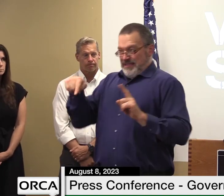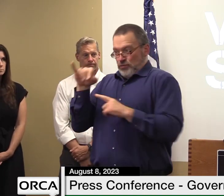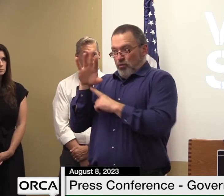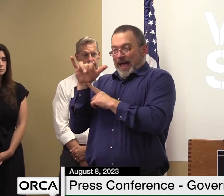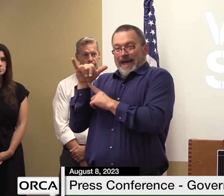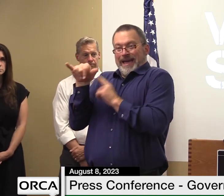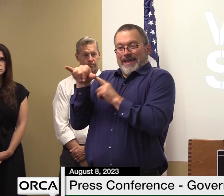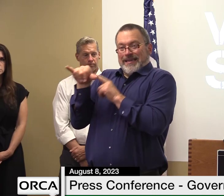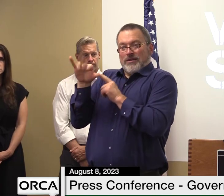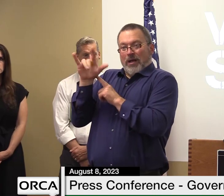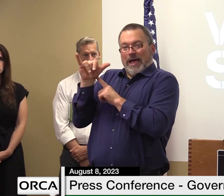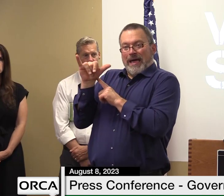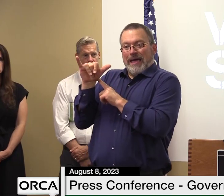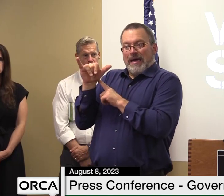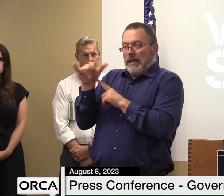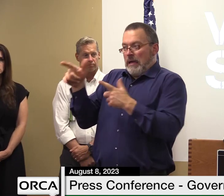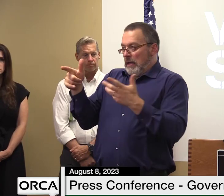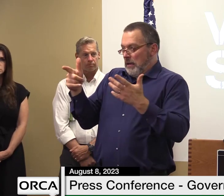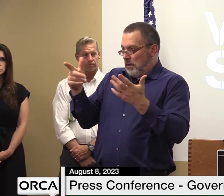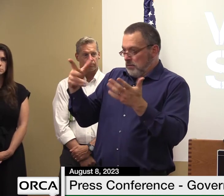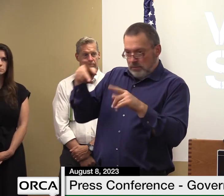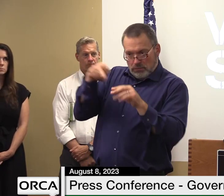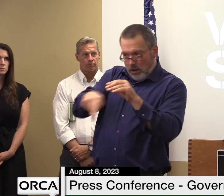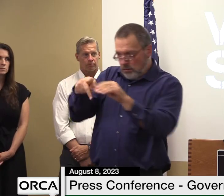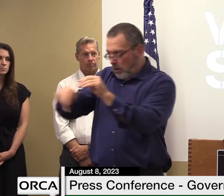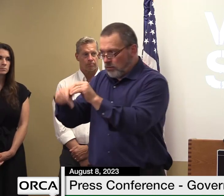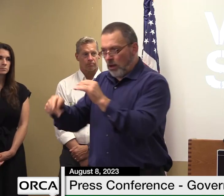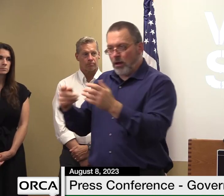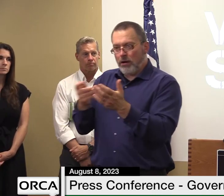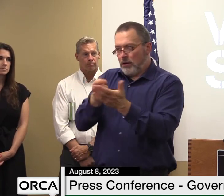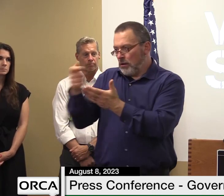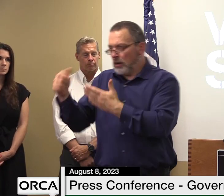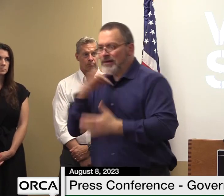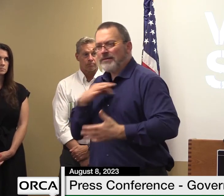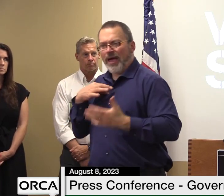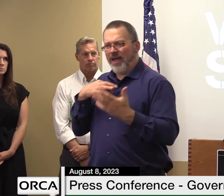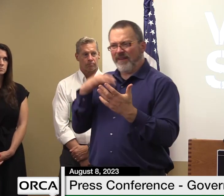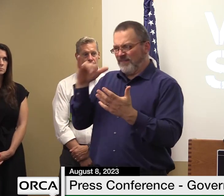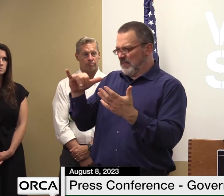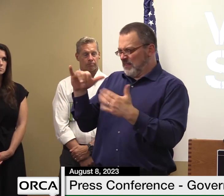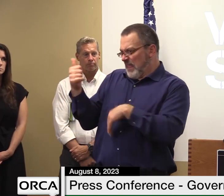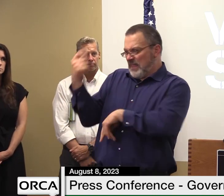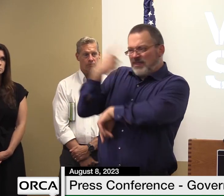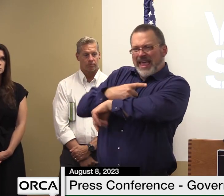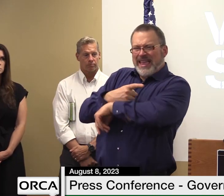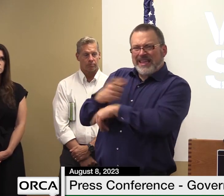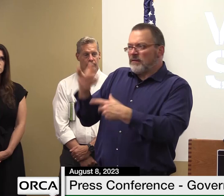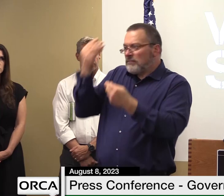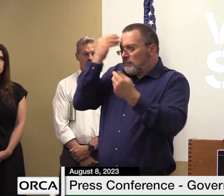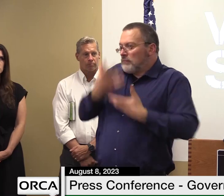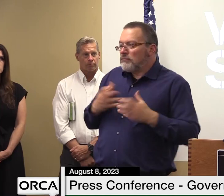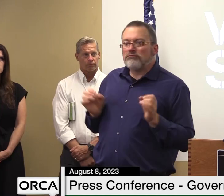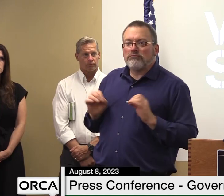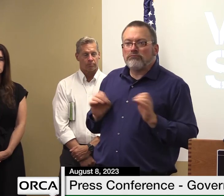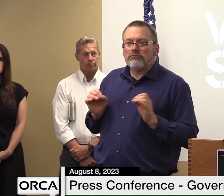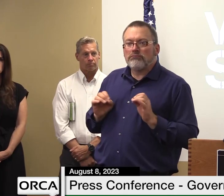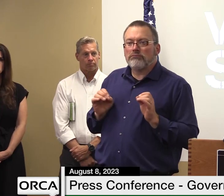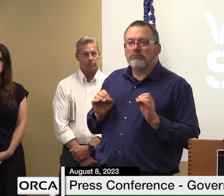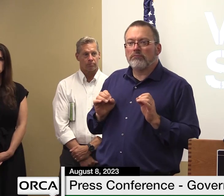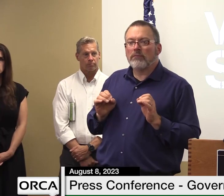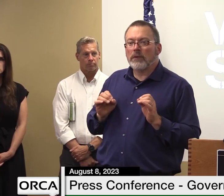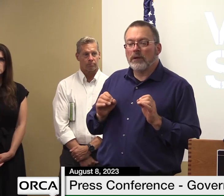and you're not answering the calls you have to communicate that with us with the seoc